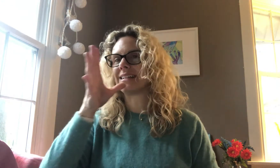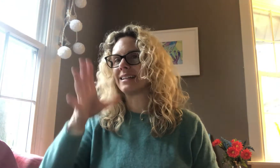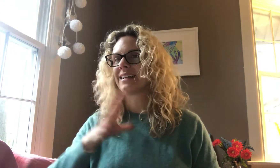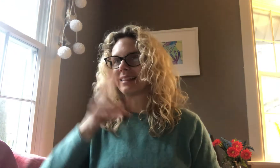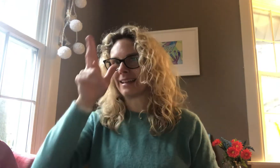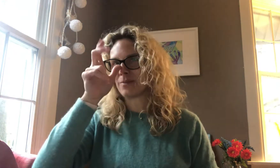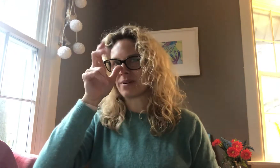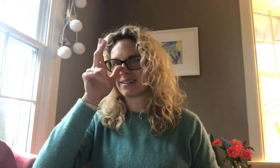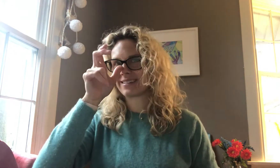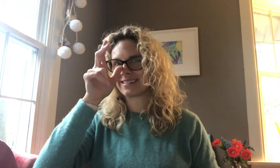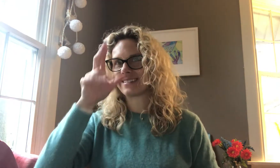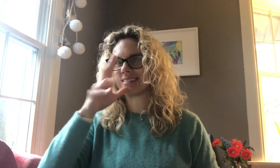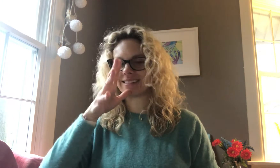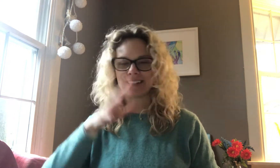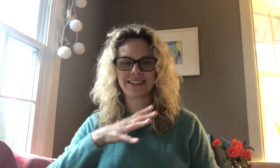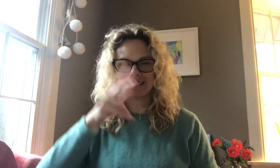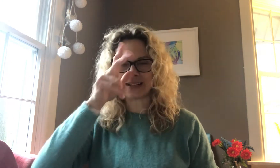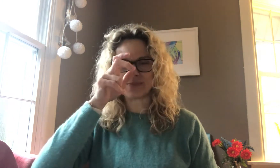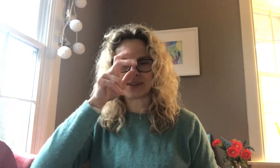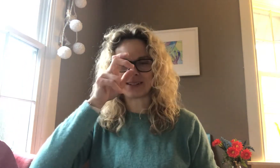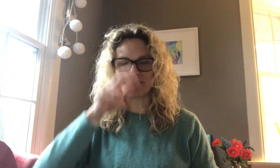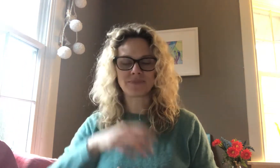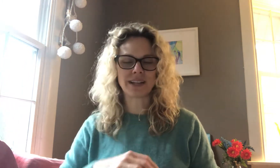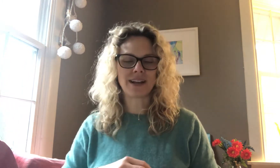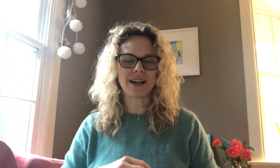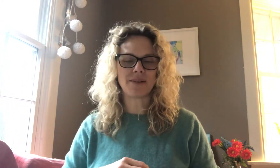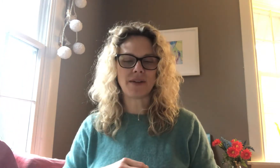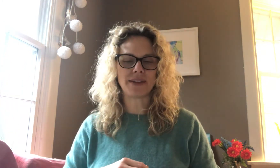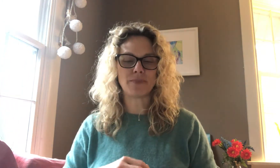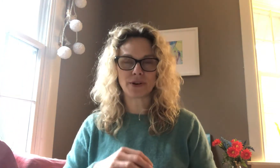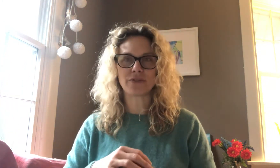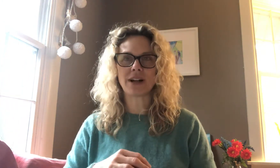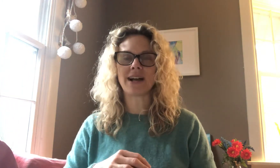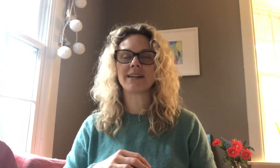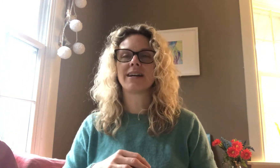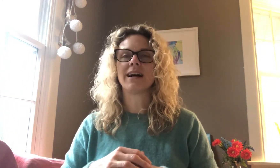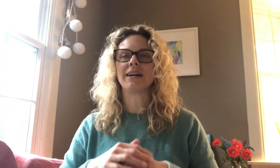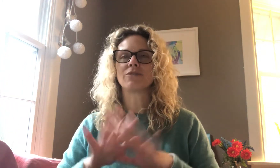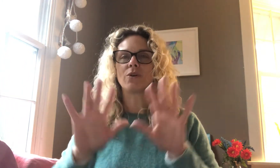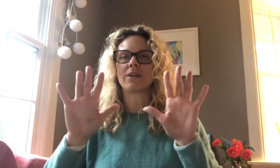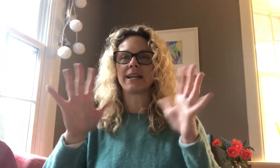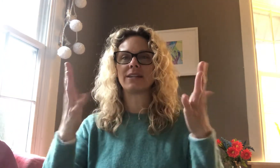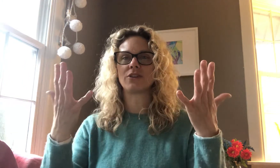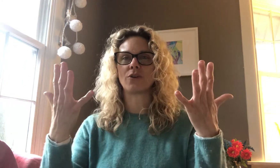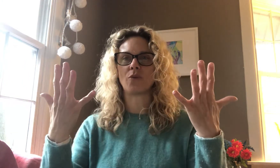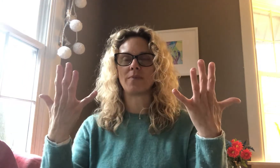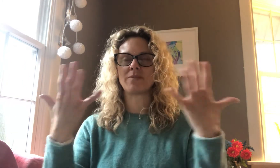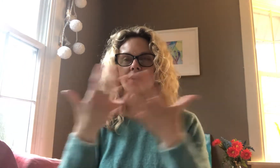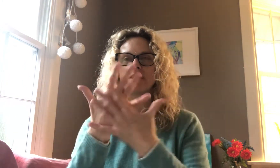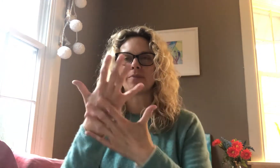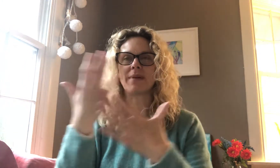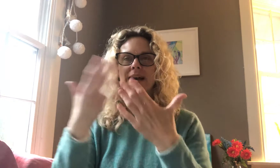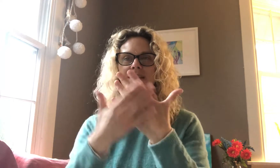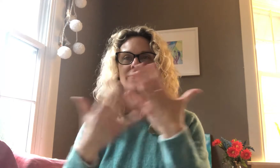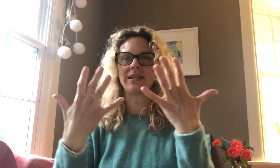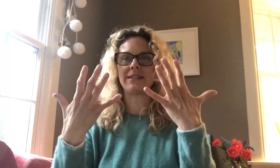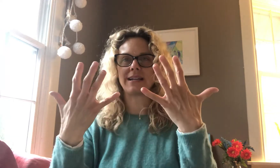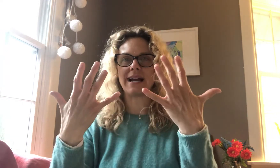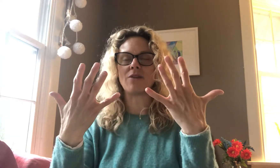ladybug. Ladybug. And then butterfly. So our hands are open with our backs facing out.